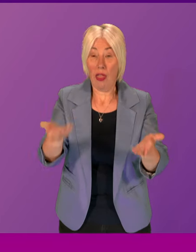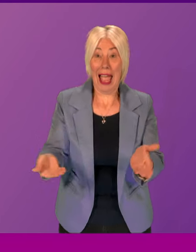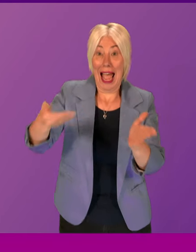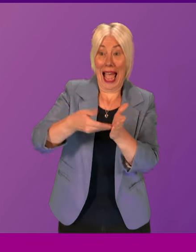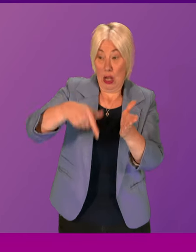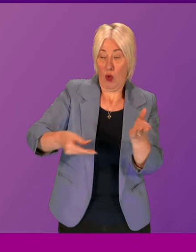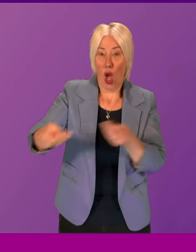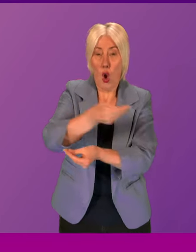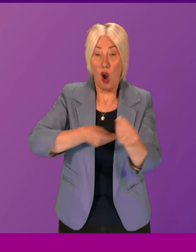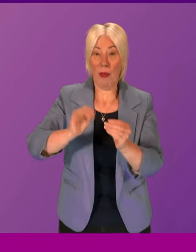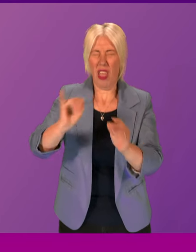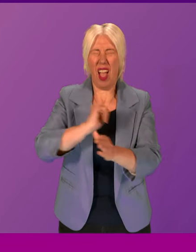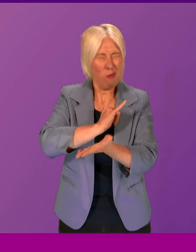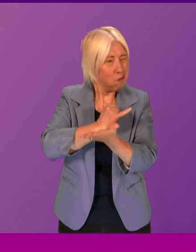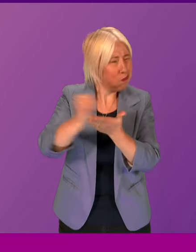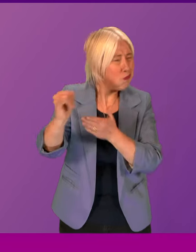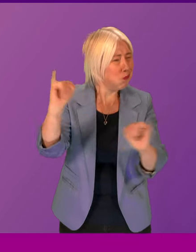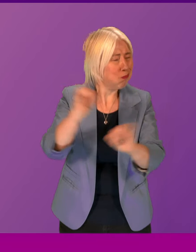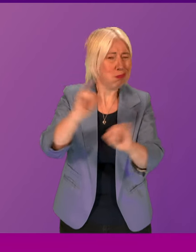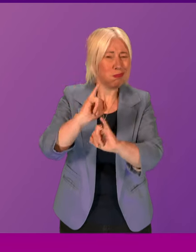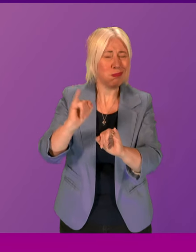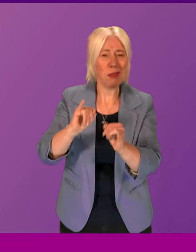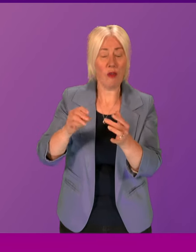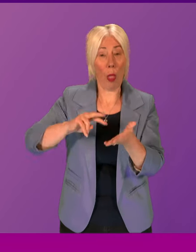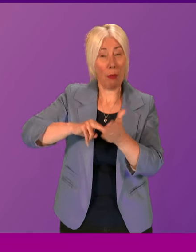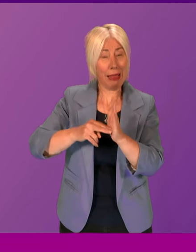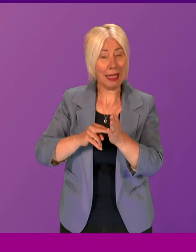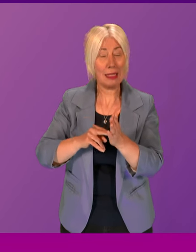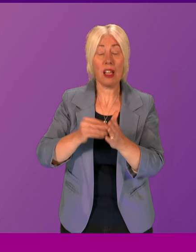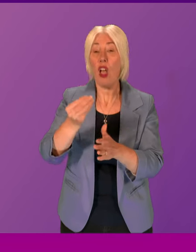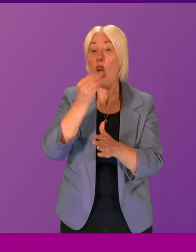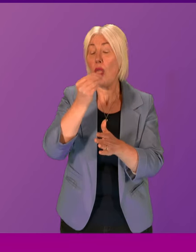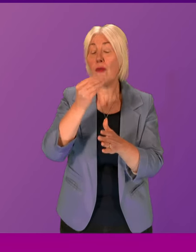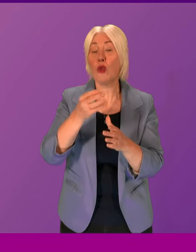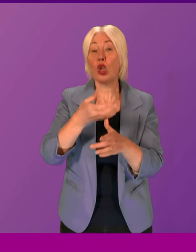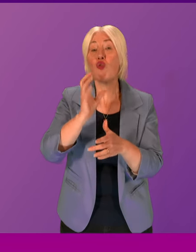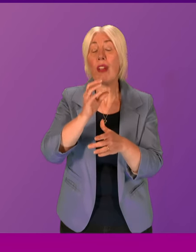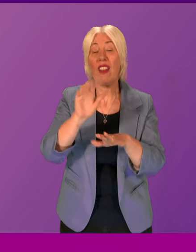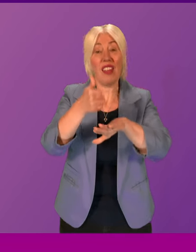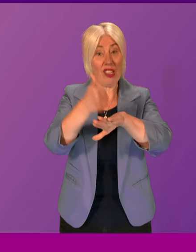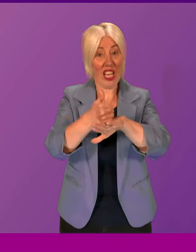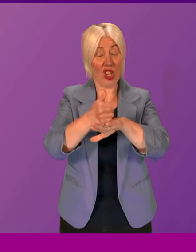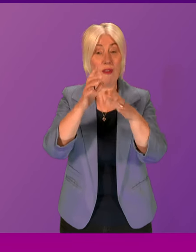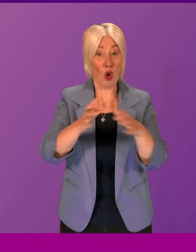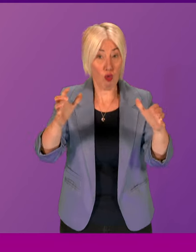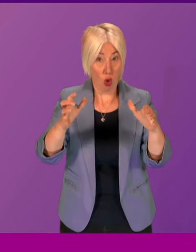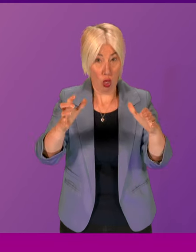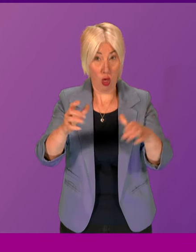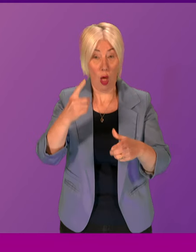so much to our economy are absolutely scathing about the UK Government's plans. The Food and Drink Federation Director for Growth, Bawander Doot, says,